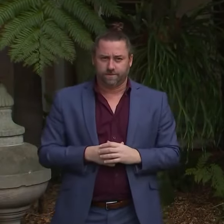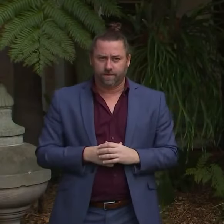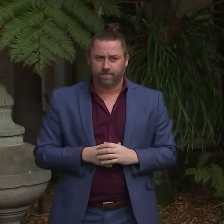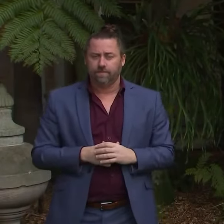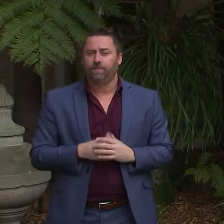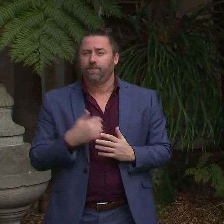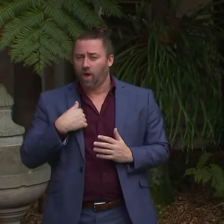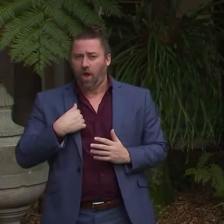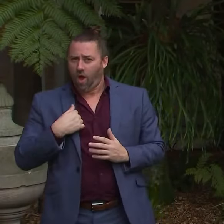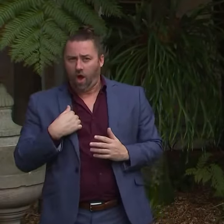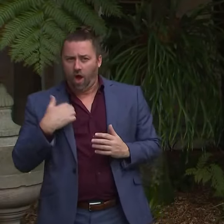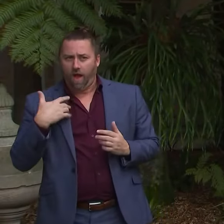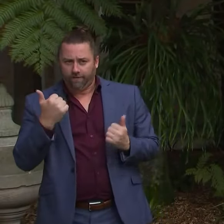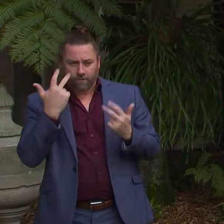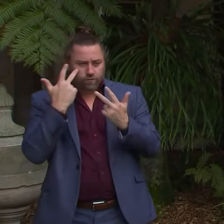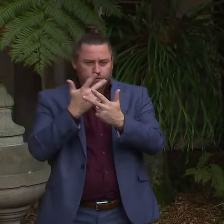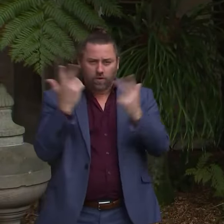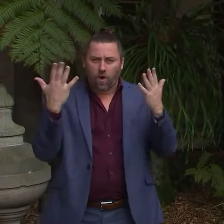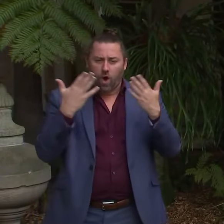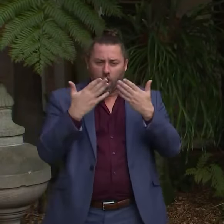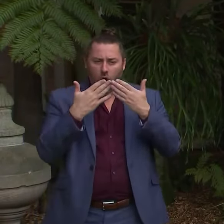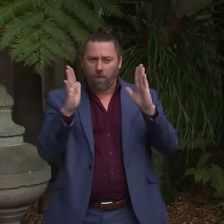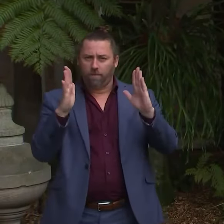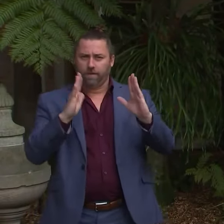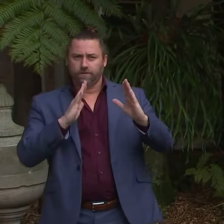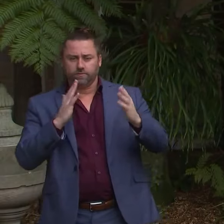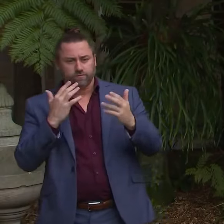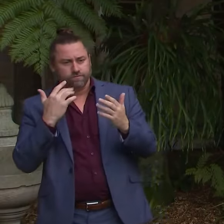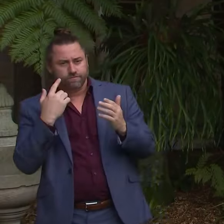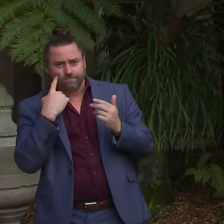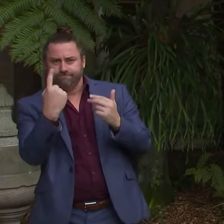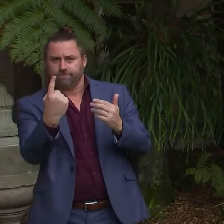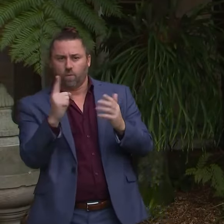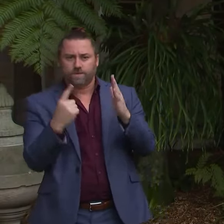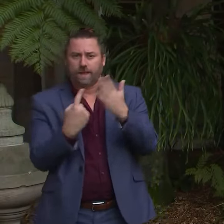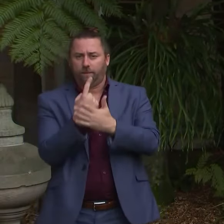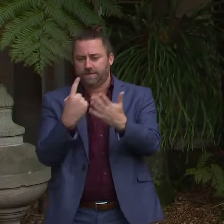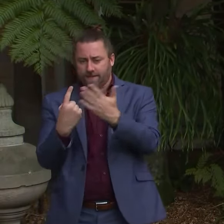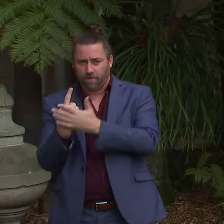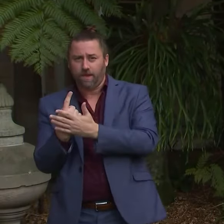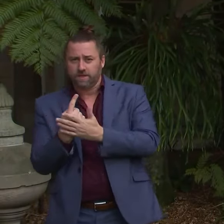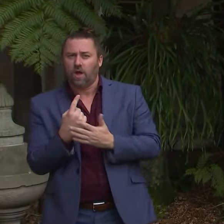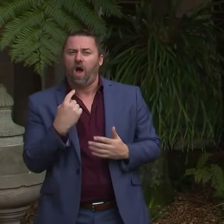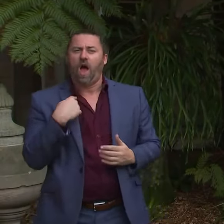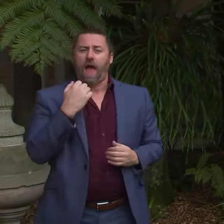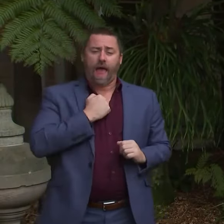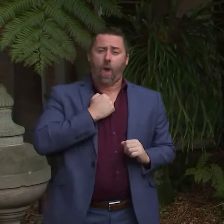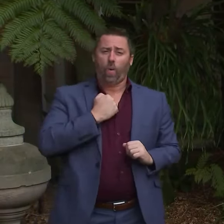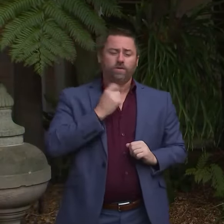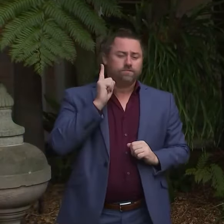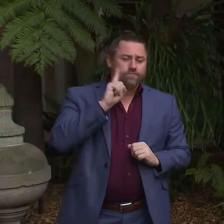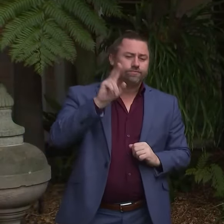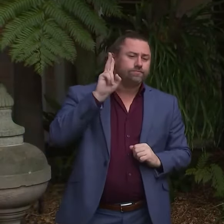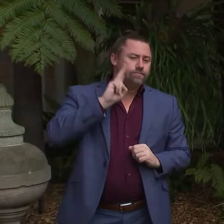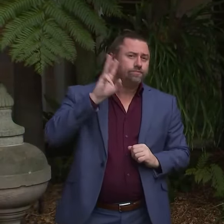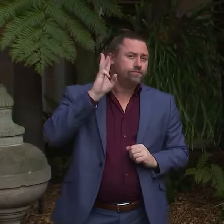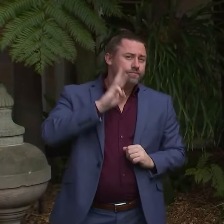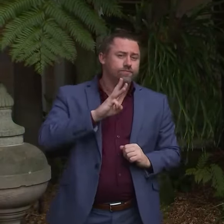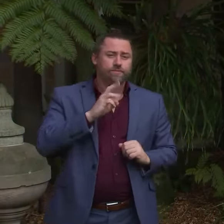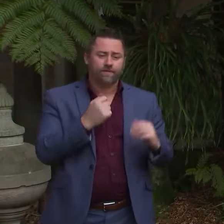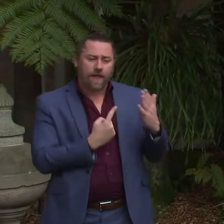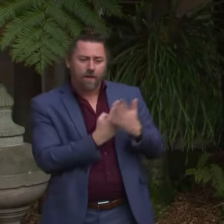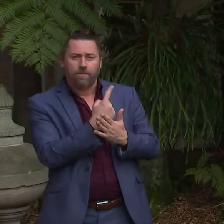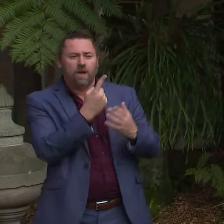public disclosure we have adopted an approach whereby we report deaths as soon as they are reported to us